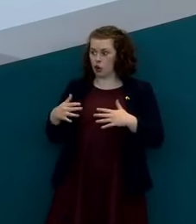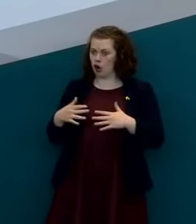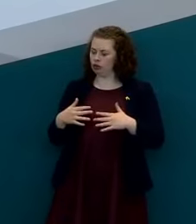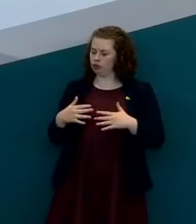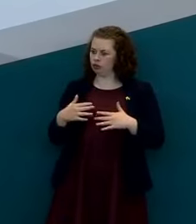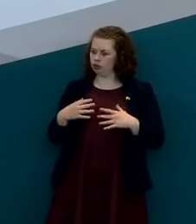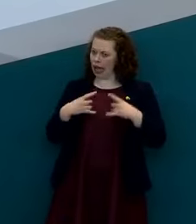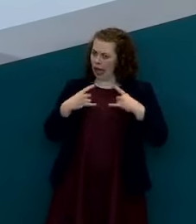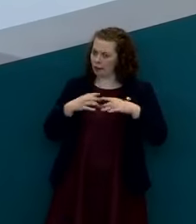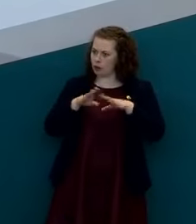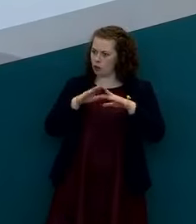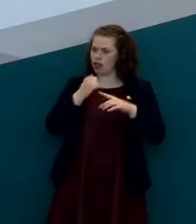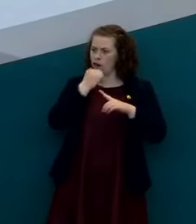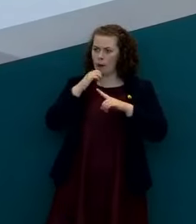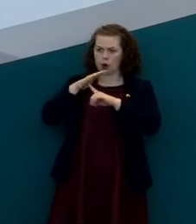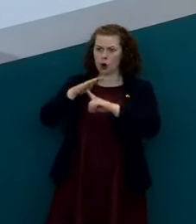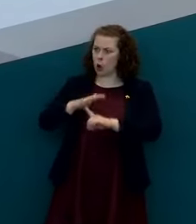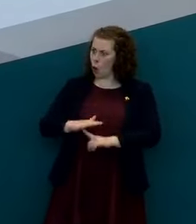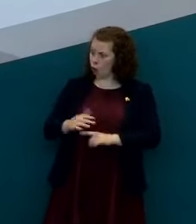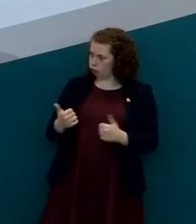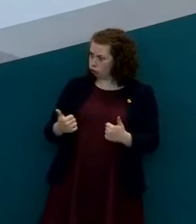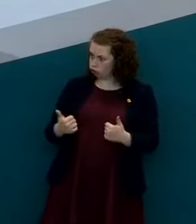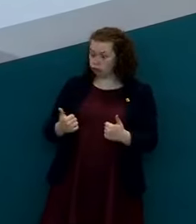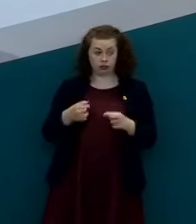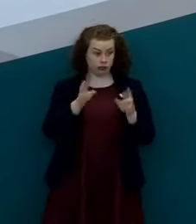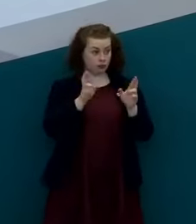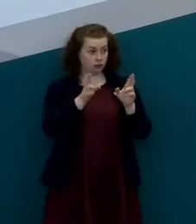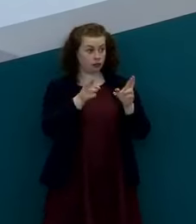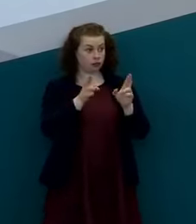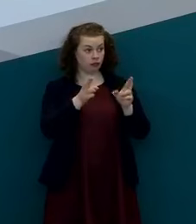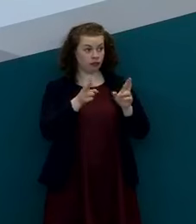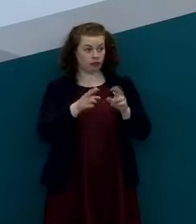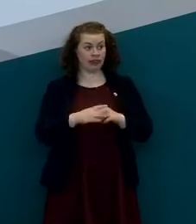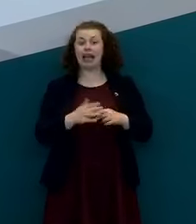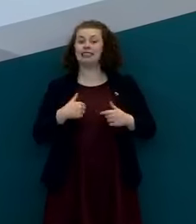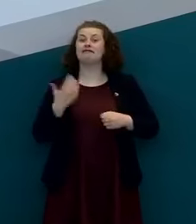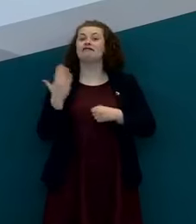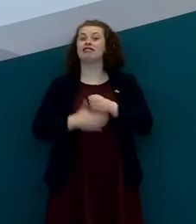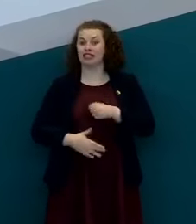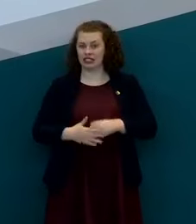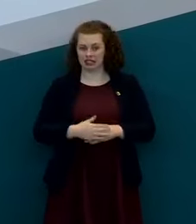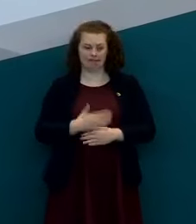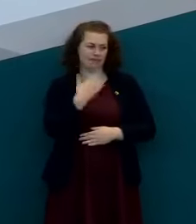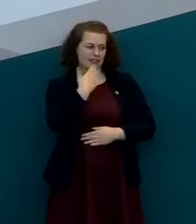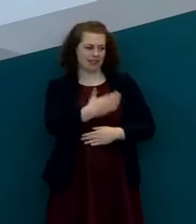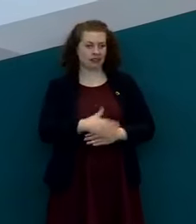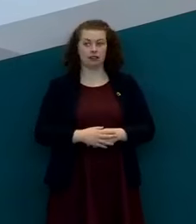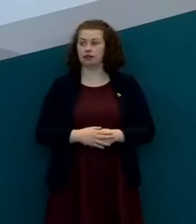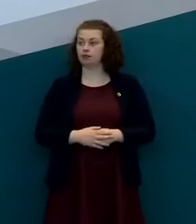reduction yes yeah and um i'll leave it at that okay thanks george